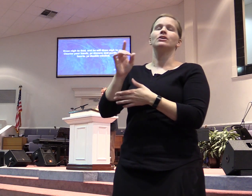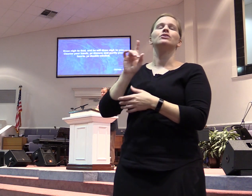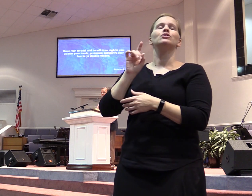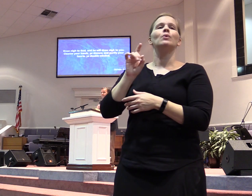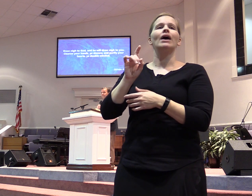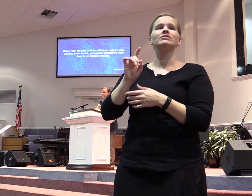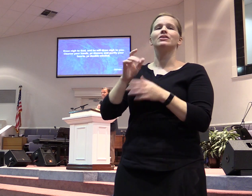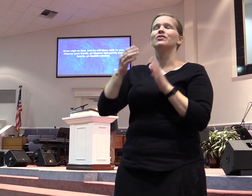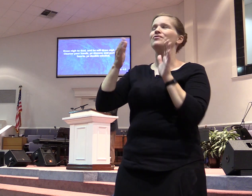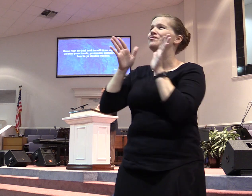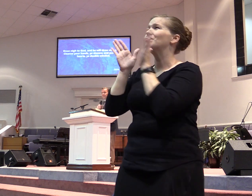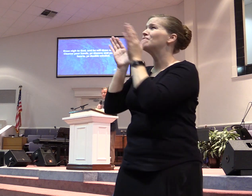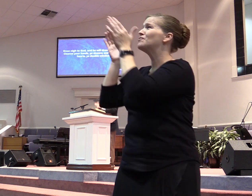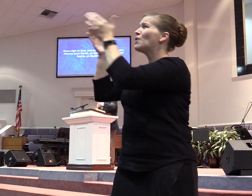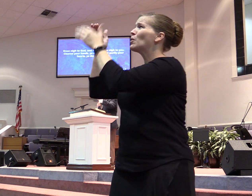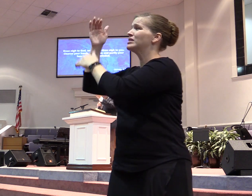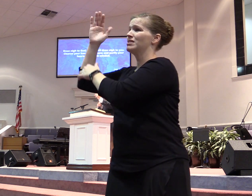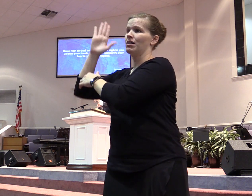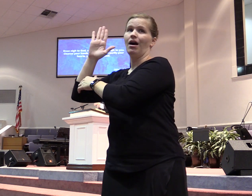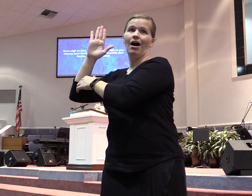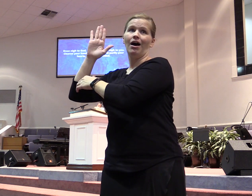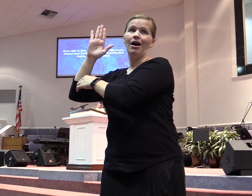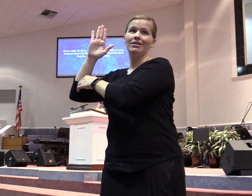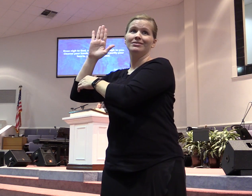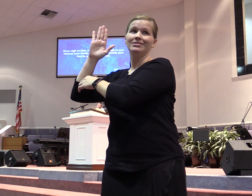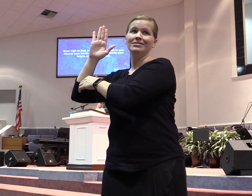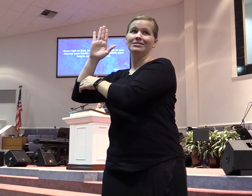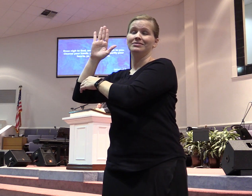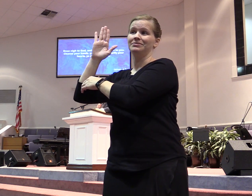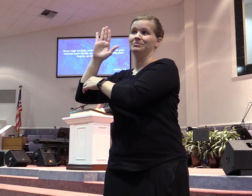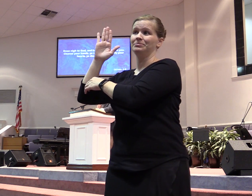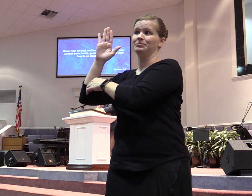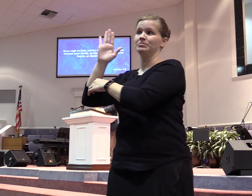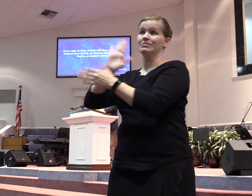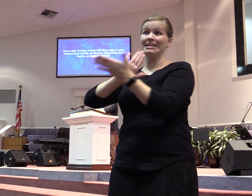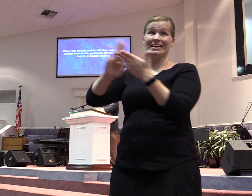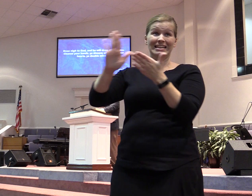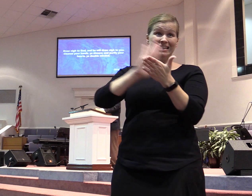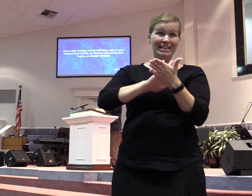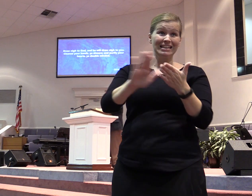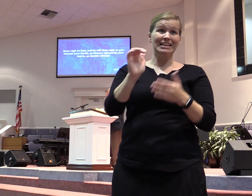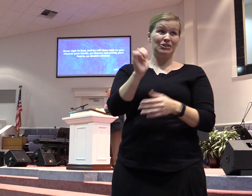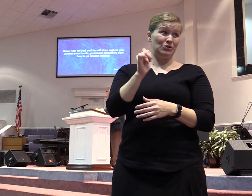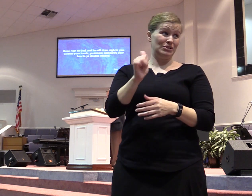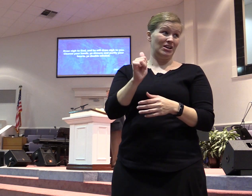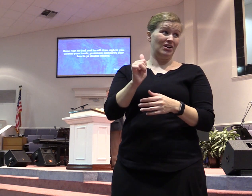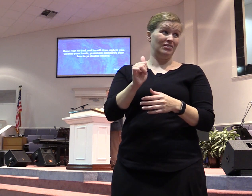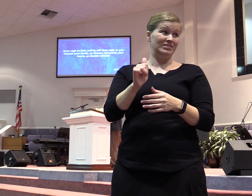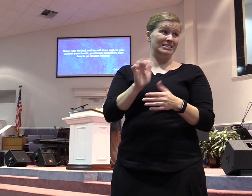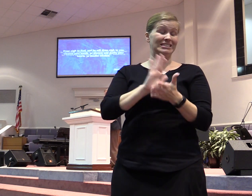Come on. Come Draw an eye to you. Cleanse your hands, you sinners, and purify your hearts, you double-minded. Be afflicted and mourn